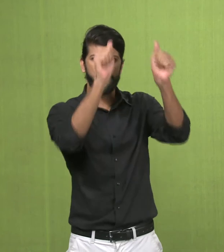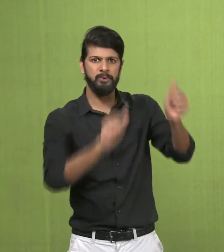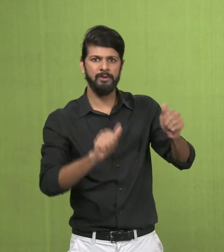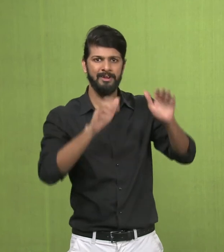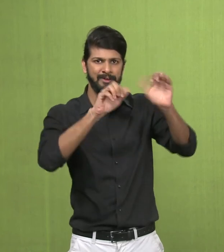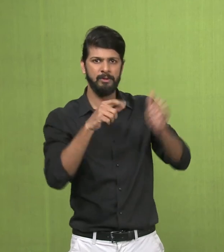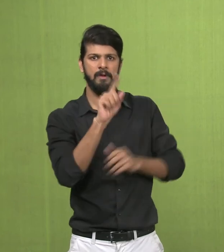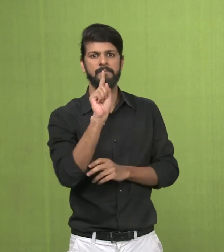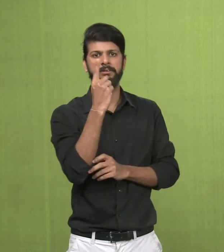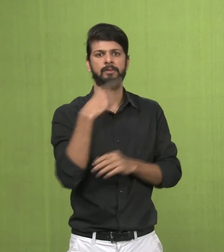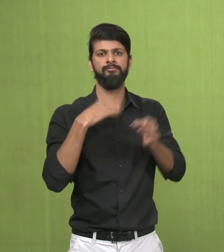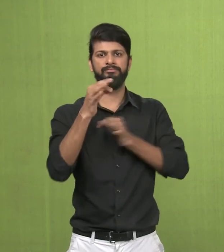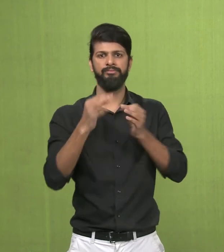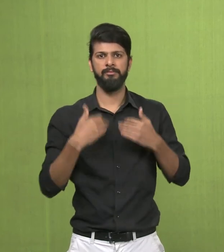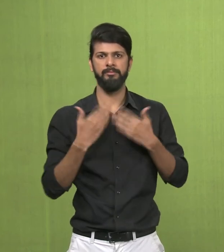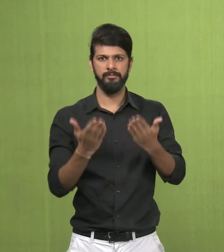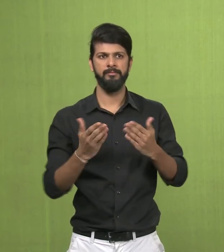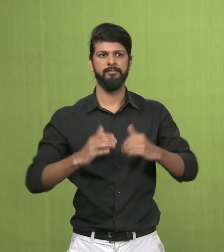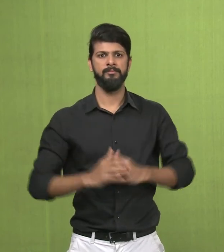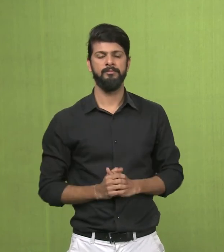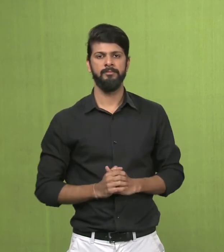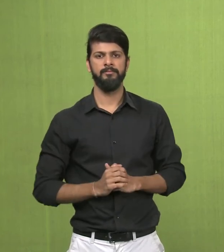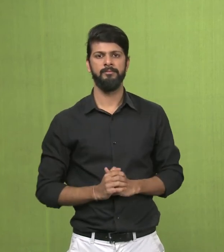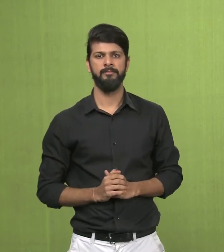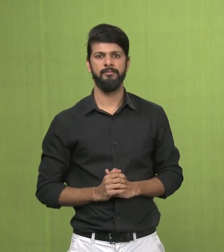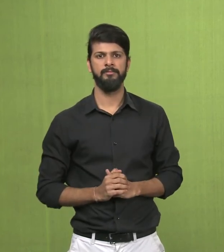Now let us discuss about the first sculpture.